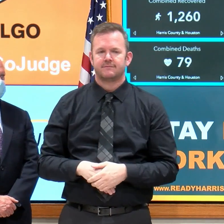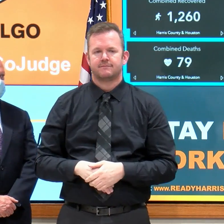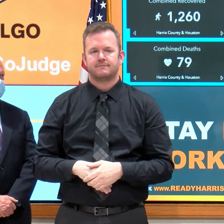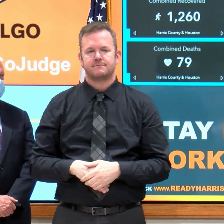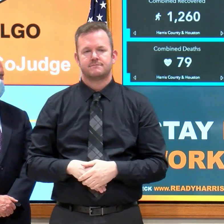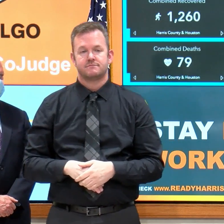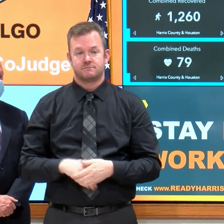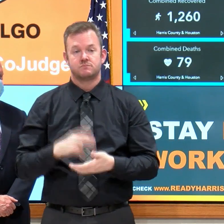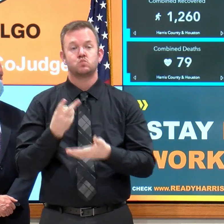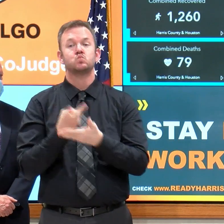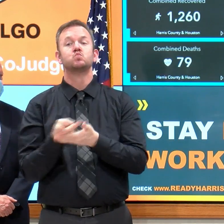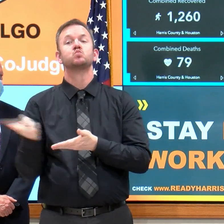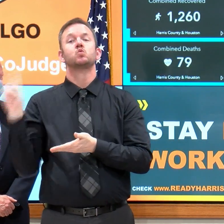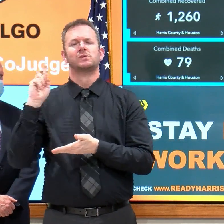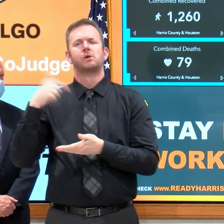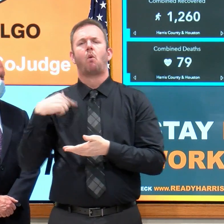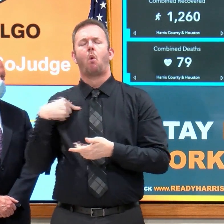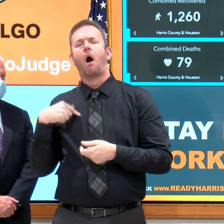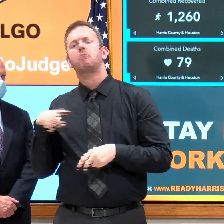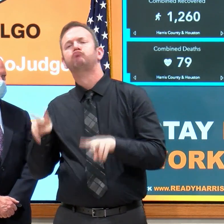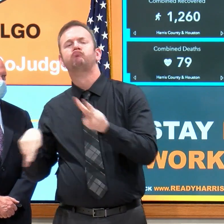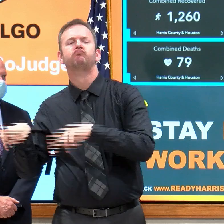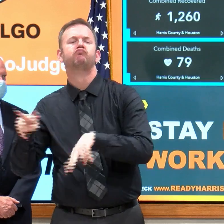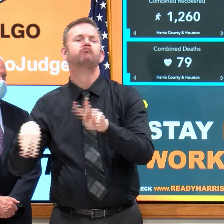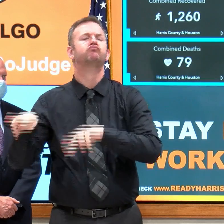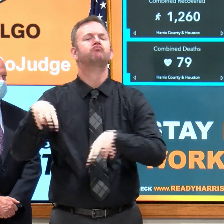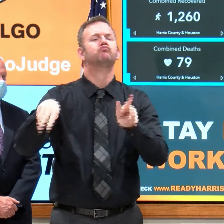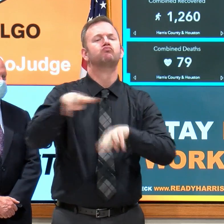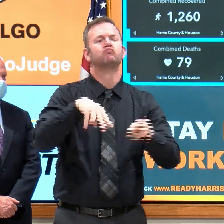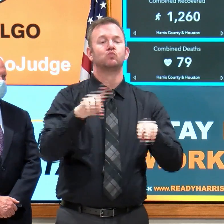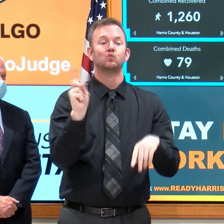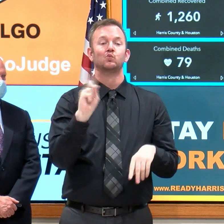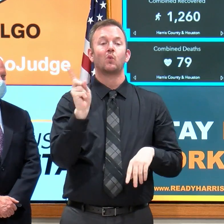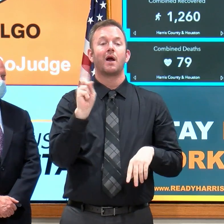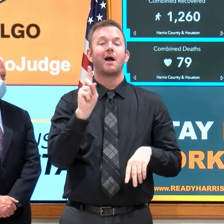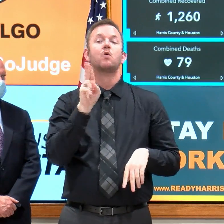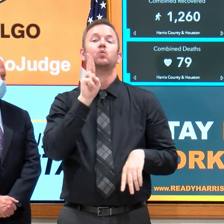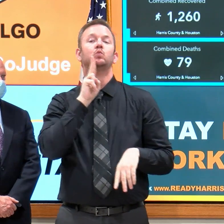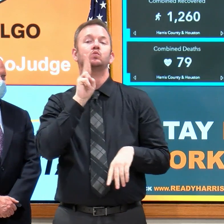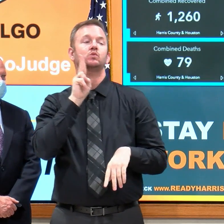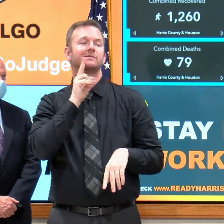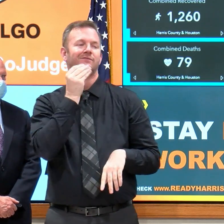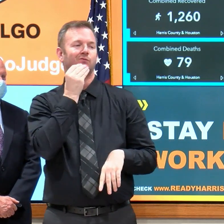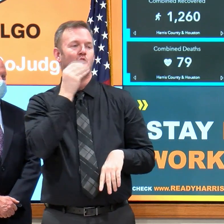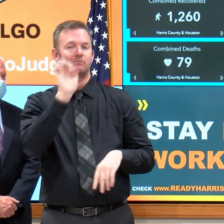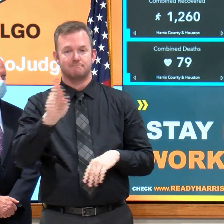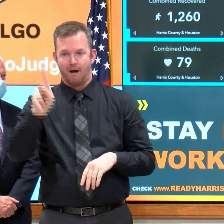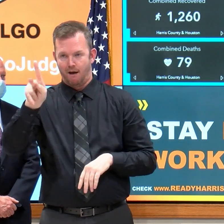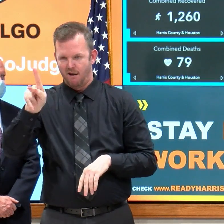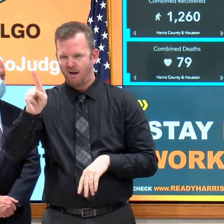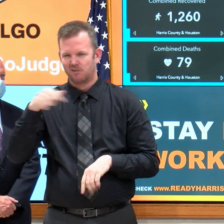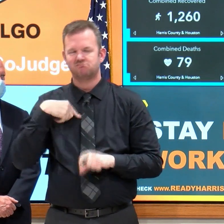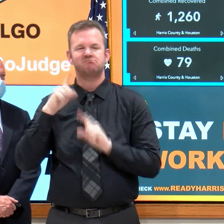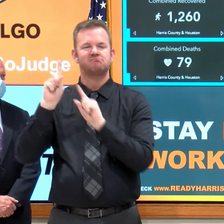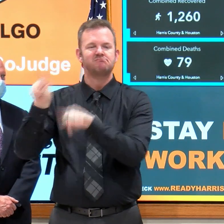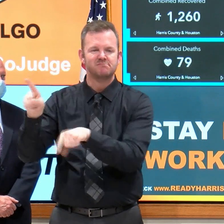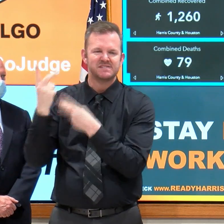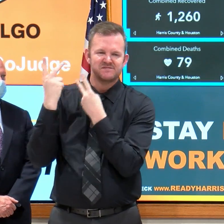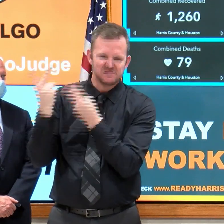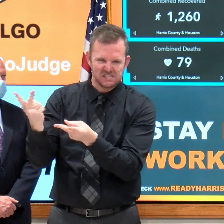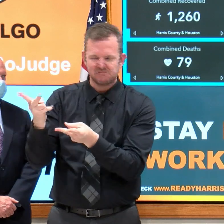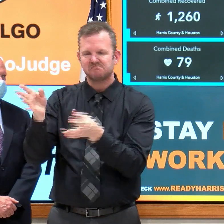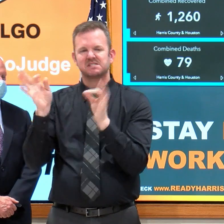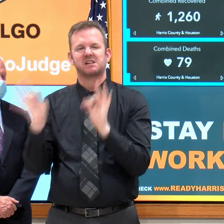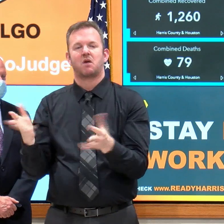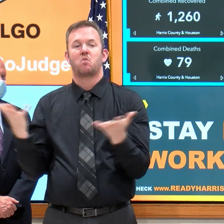a face covering, and I began wearing a face covering following the CDC's recommendations to wear one in